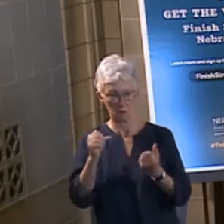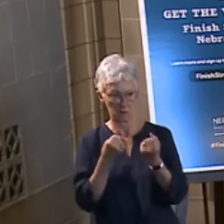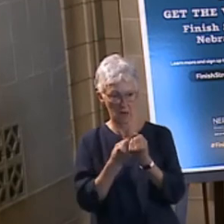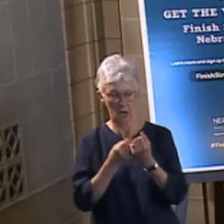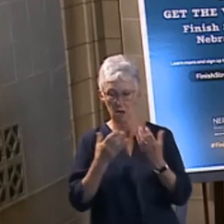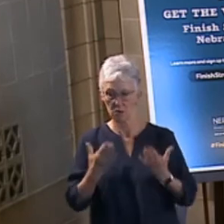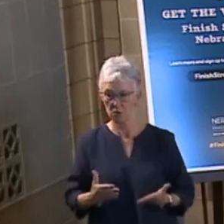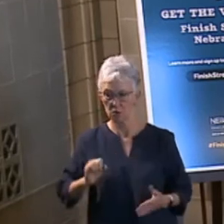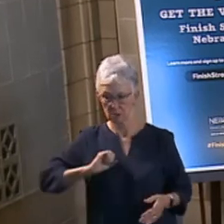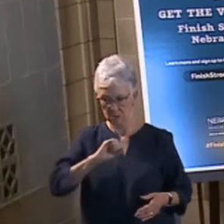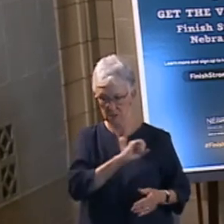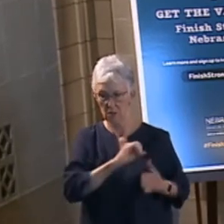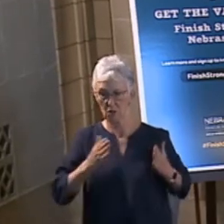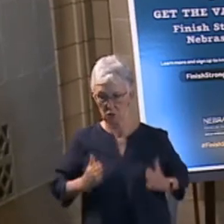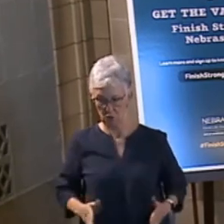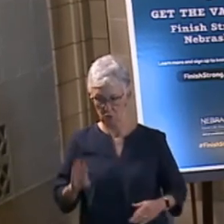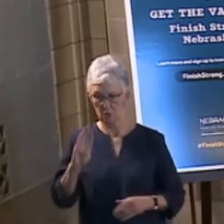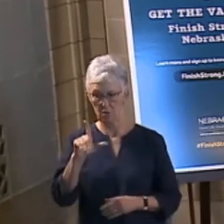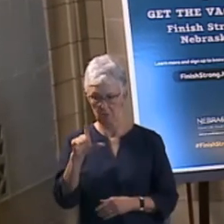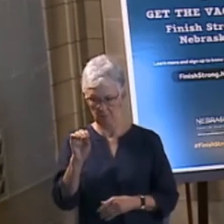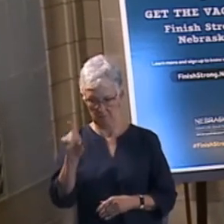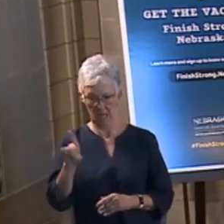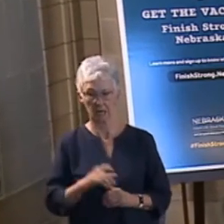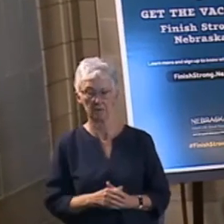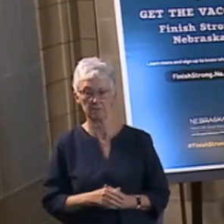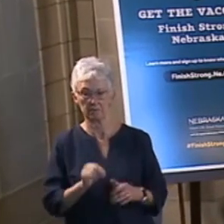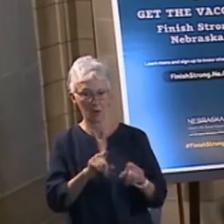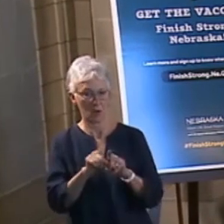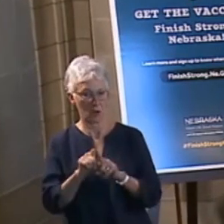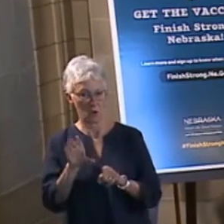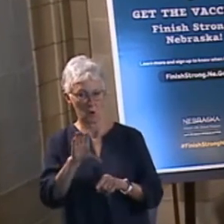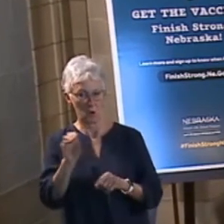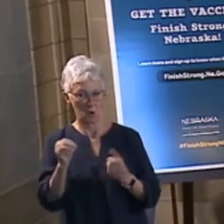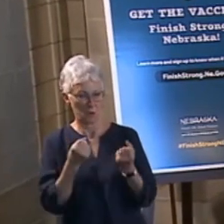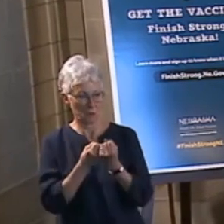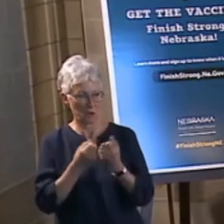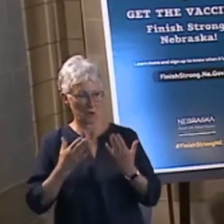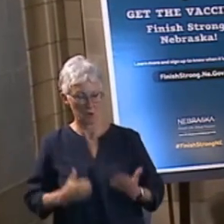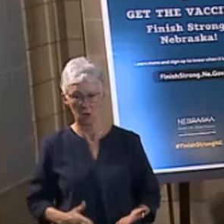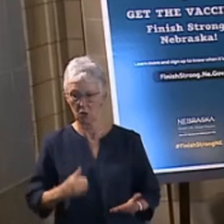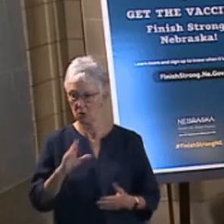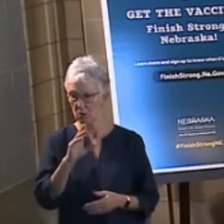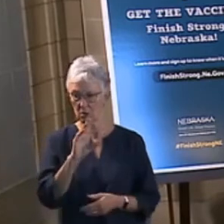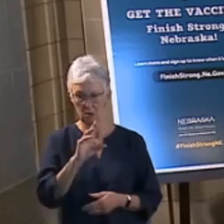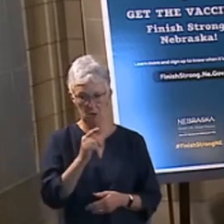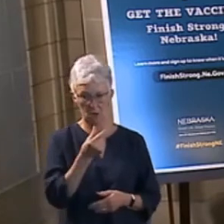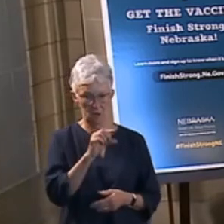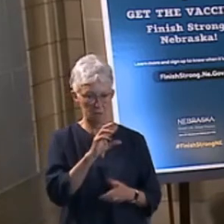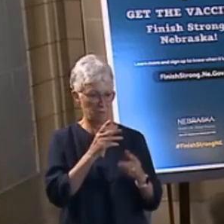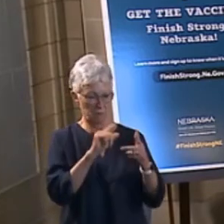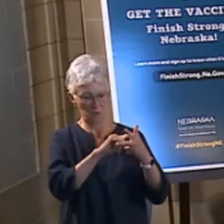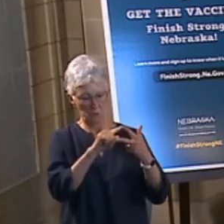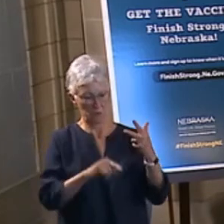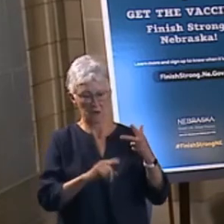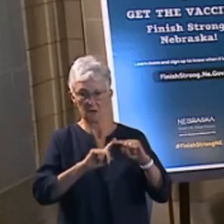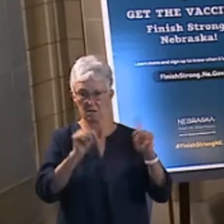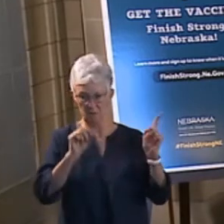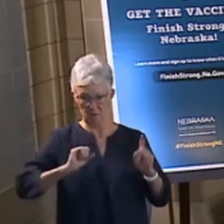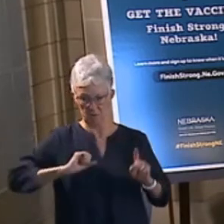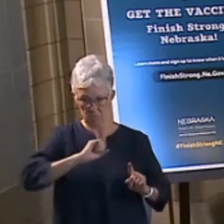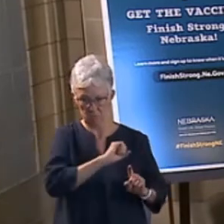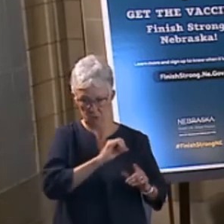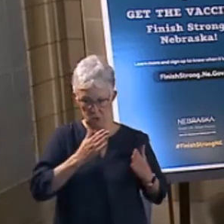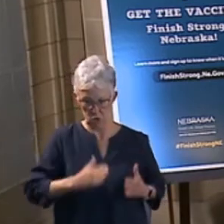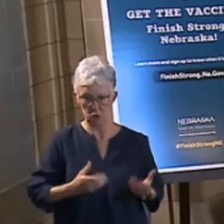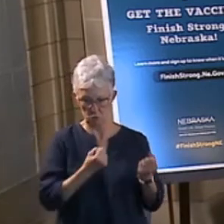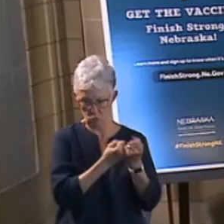co-sponsor, is that right, Senator Blood? Yep. And then but also co-sponsored by Senator Greger, Senator Brewer, and Senator Merman to be able to